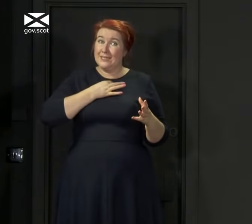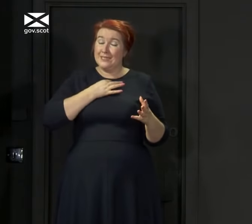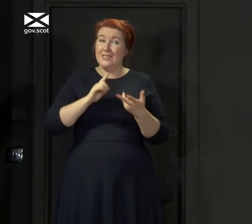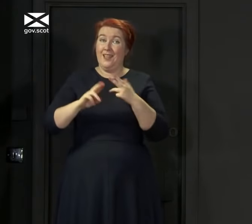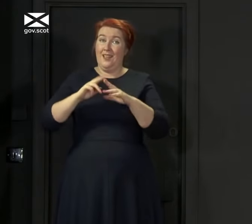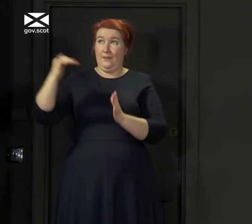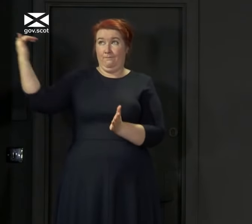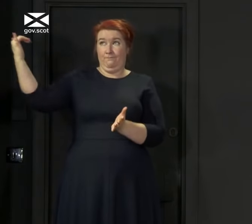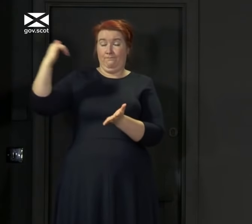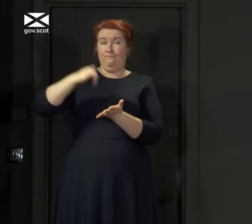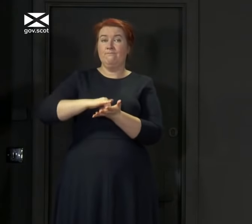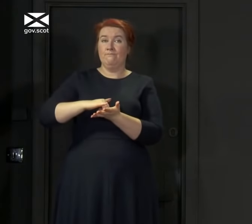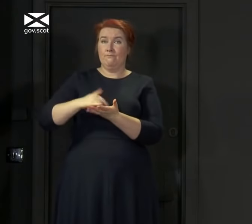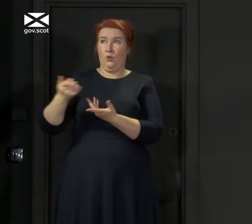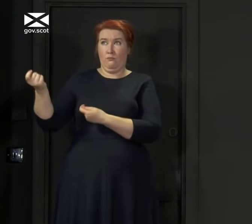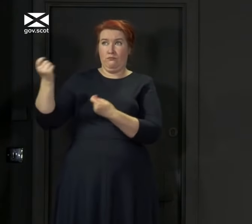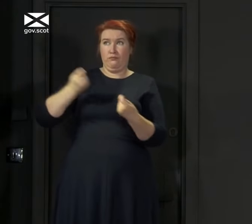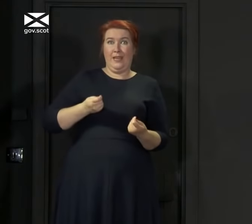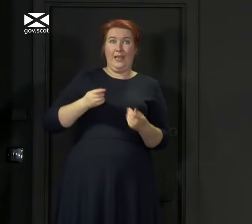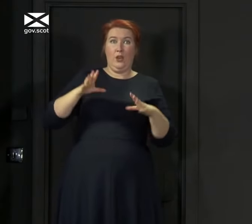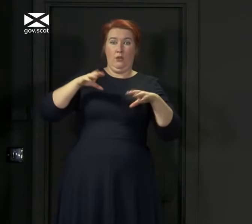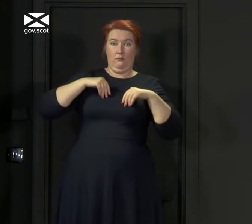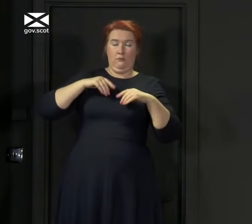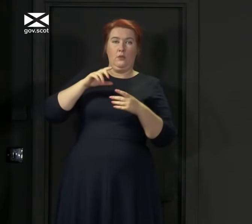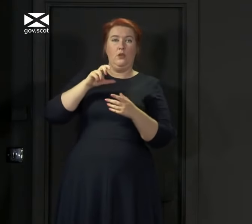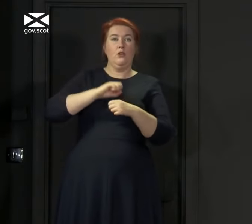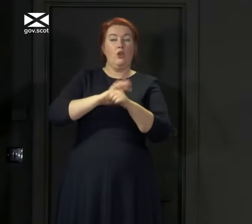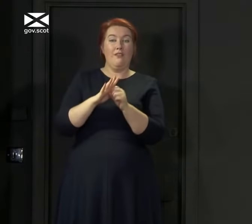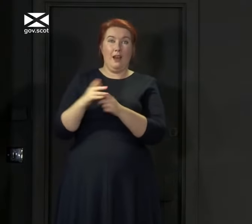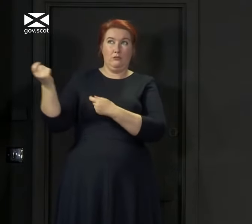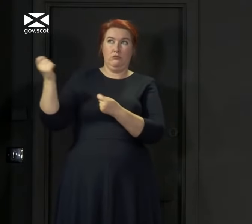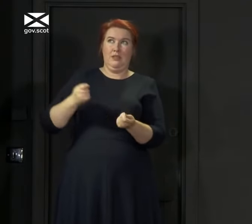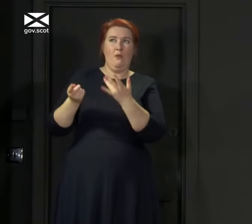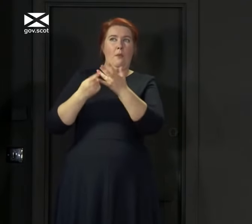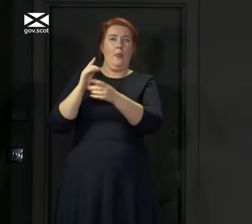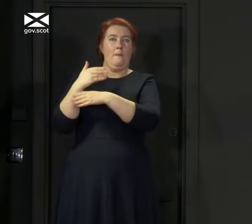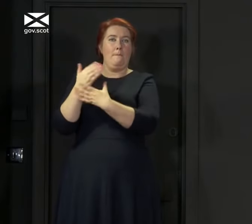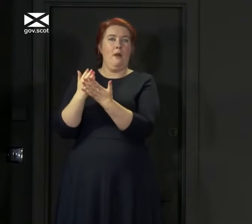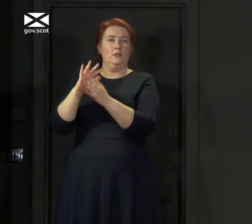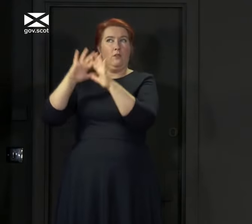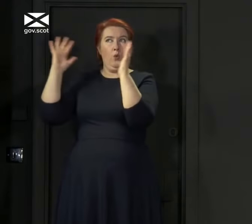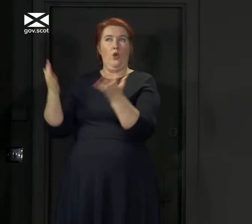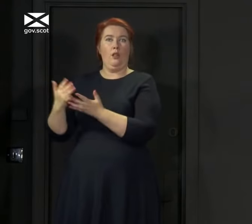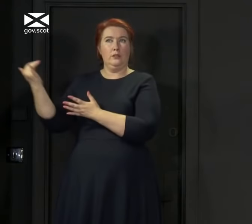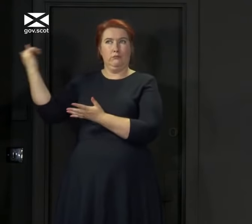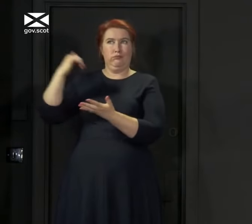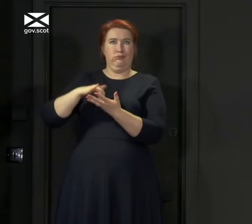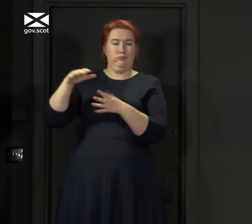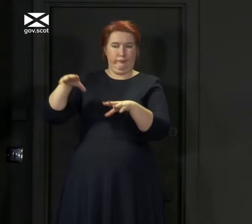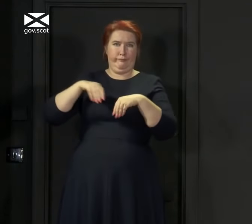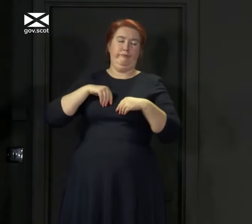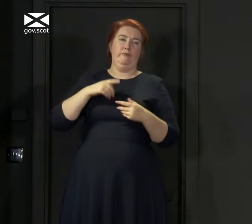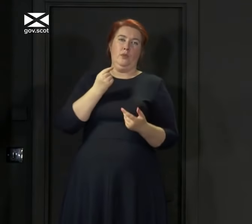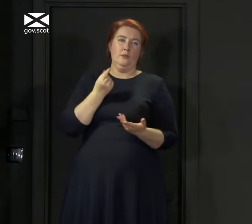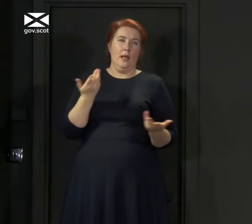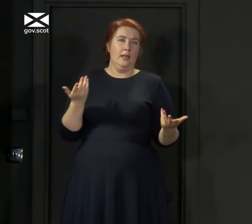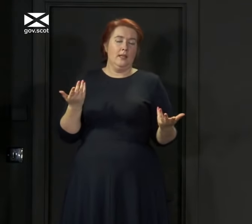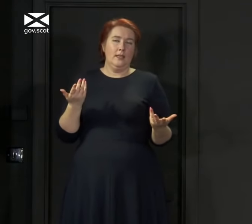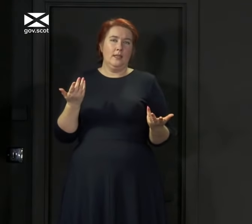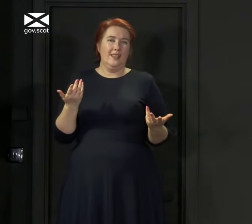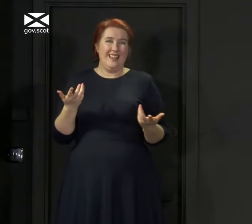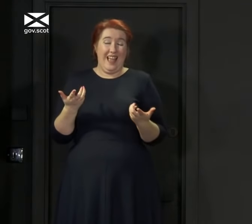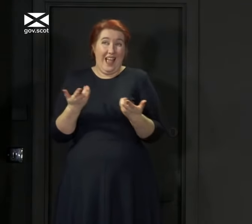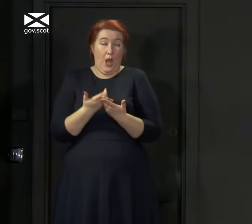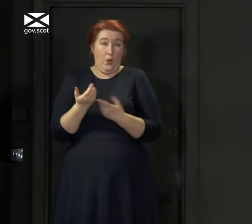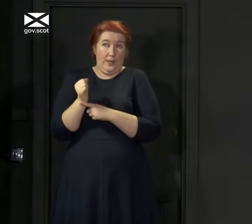importation of this virus into the country from other parts of the world. And there's no foolproof way of guarding